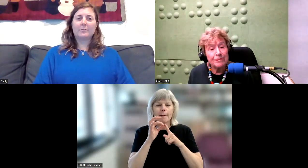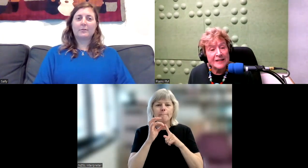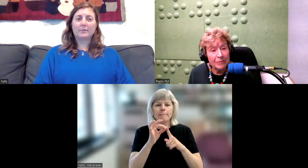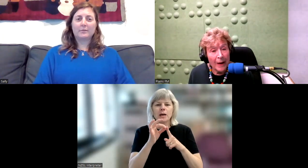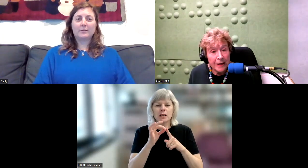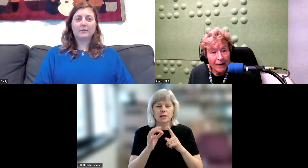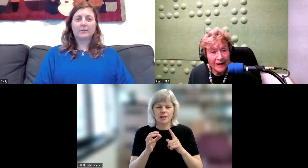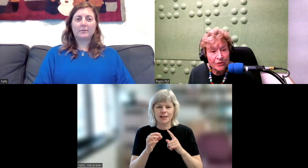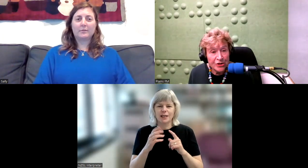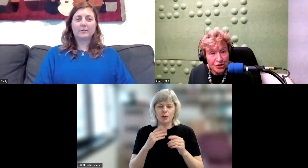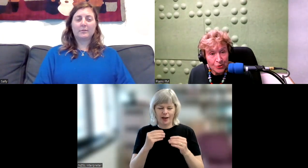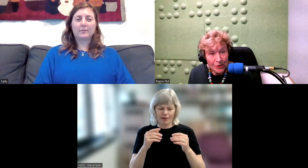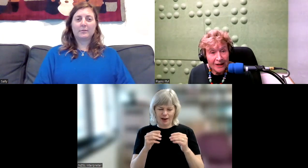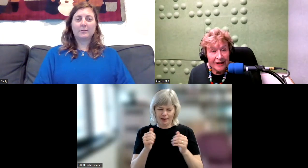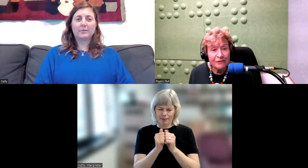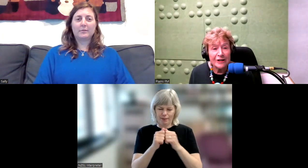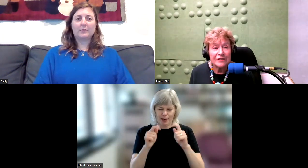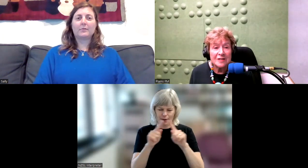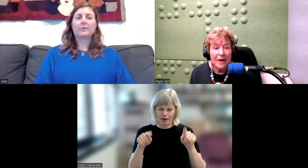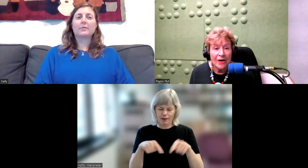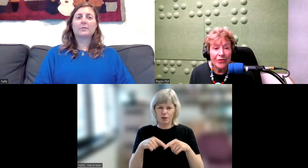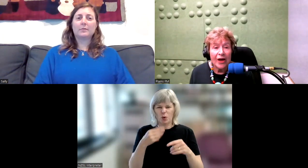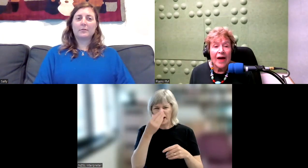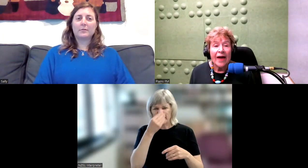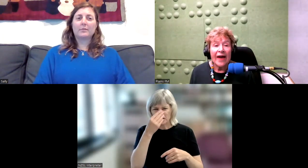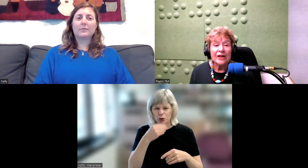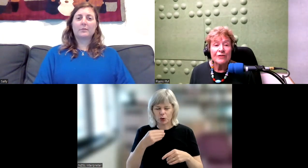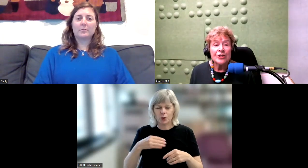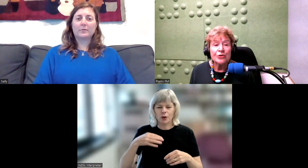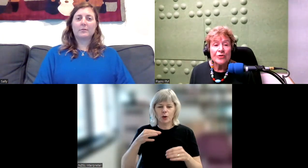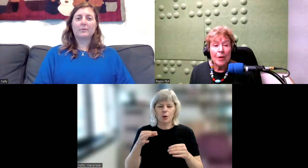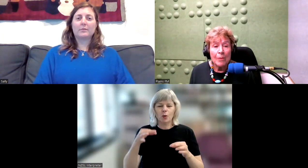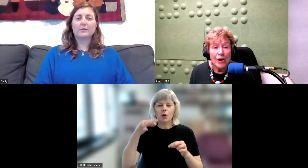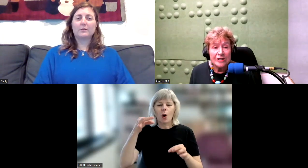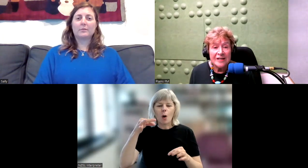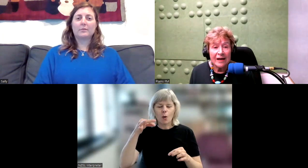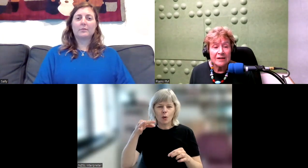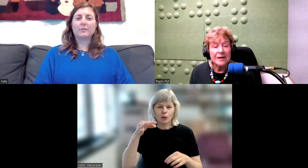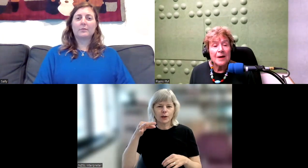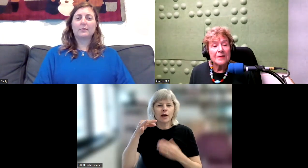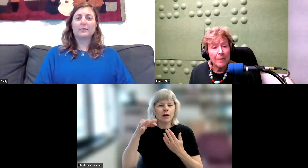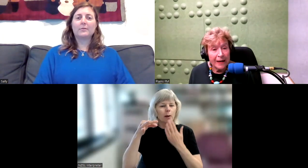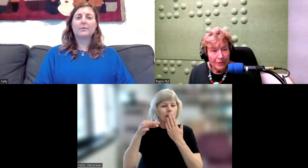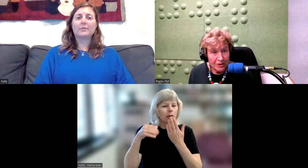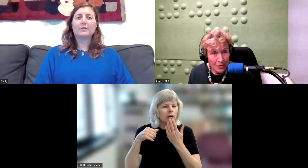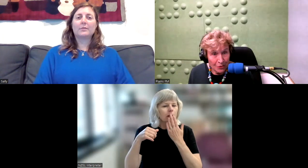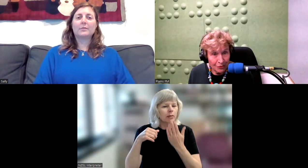piece of paper, a little tissue in front of his mouth. And if he could do that p sound, the paper would move.